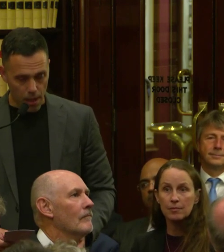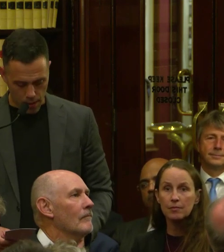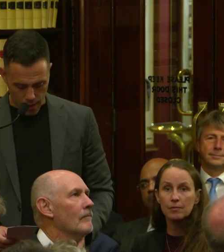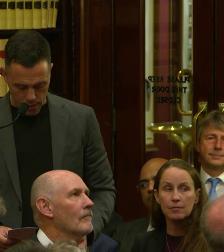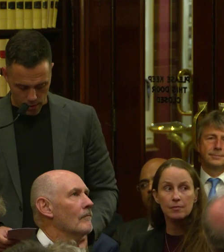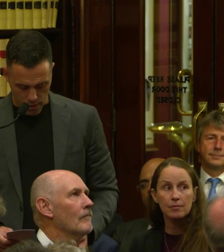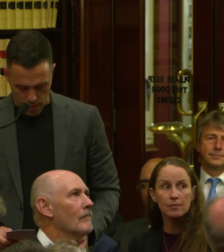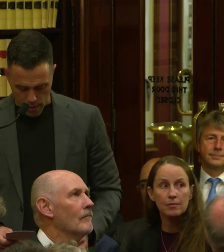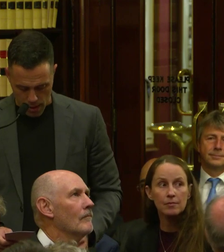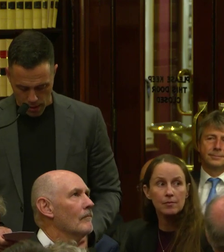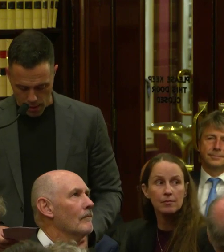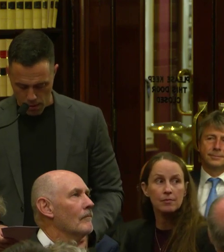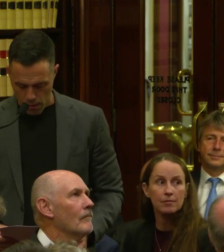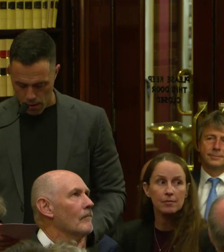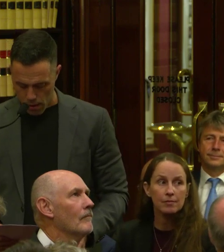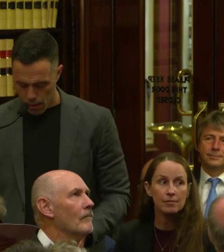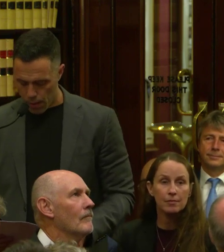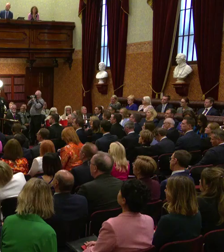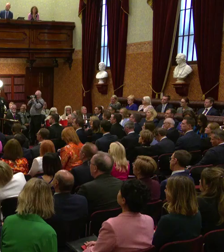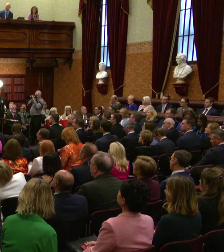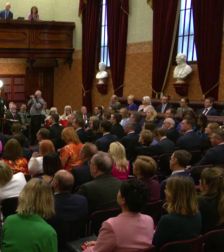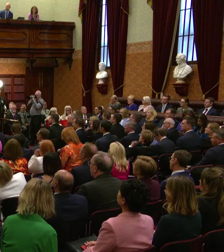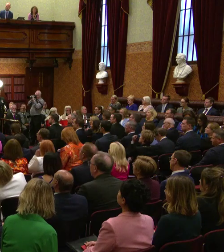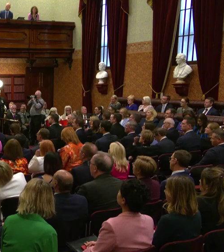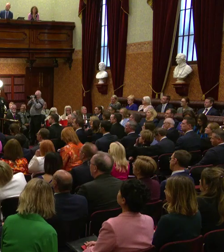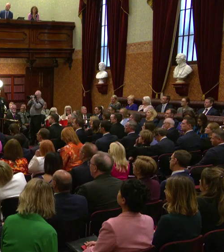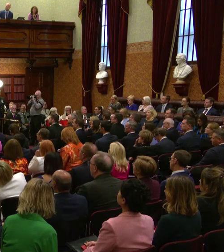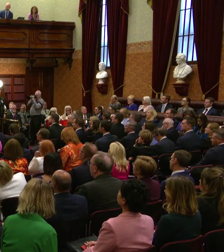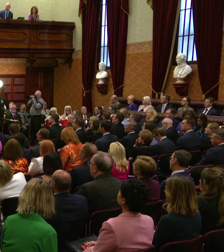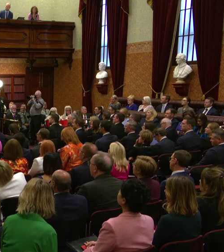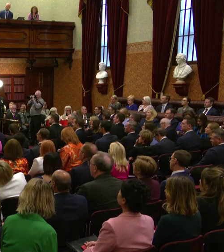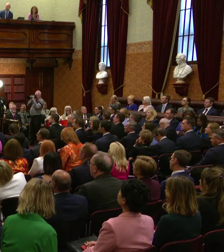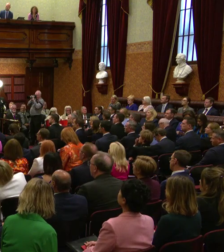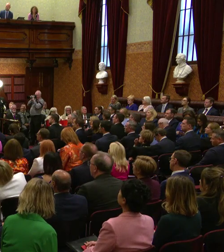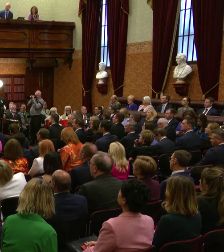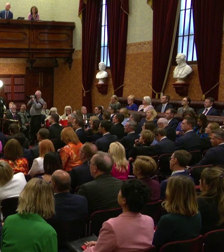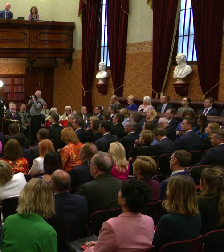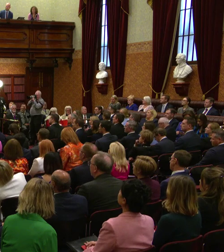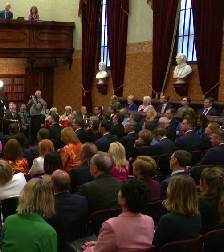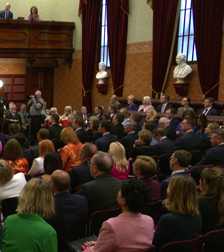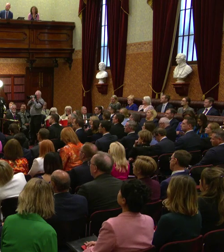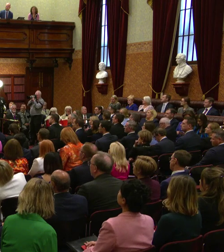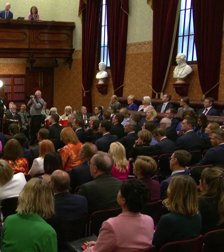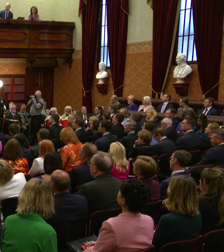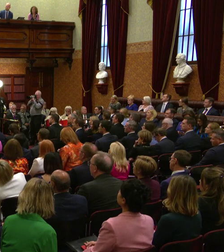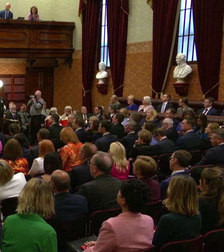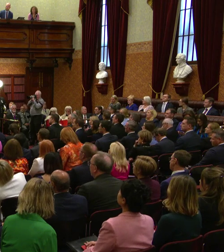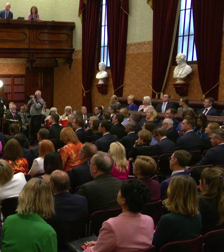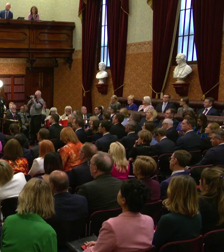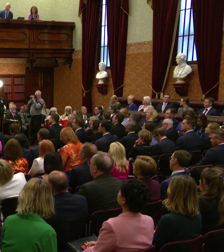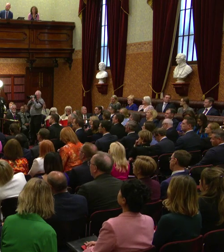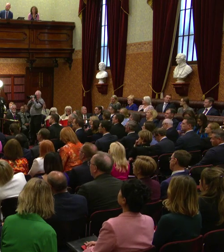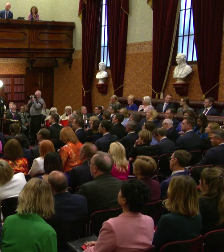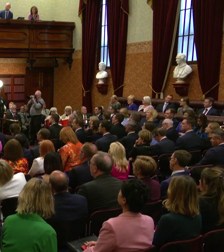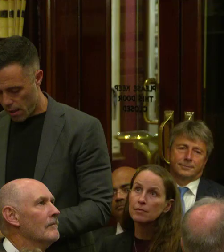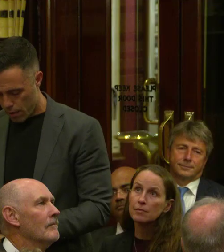Kipar ngalin yaga ngil gira wa yu gira wa yali nyang bandini yu